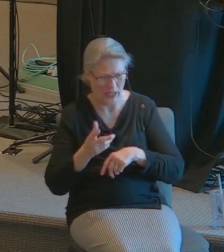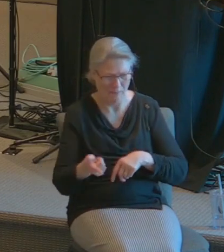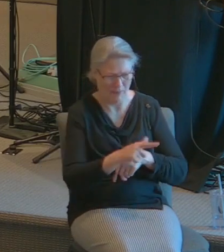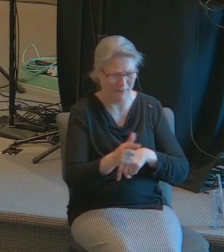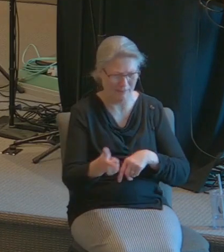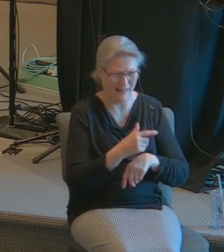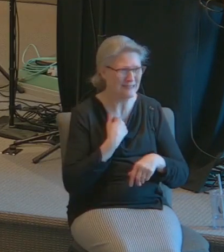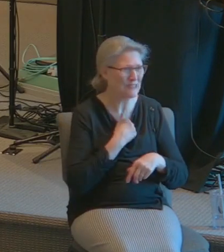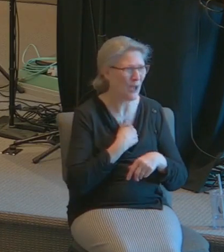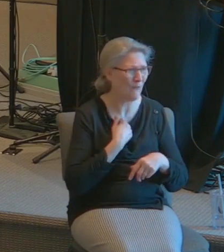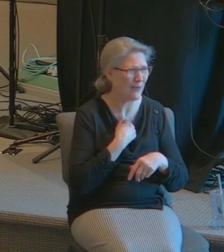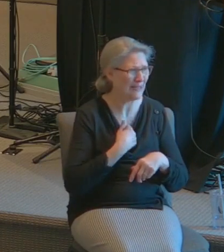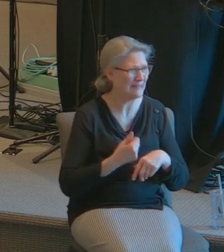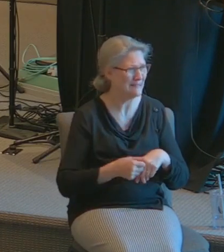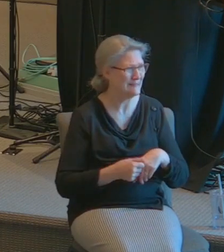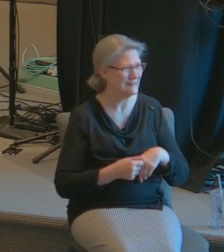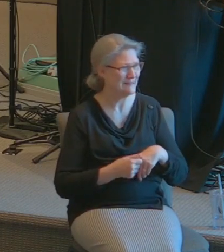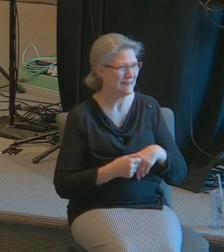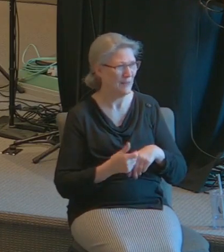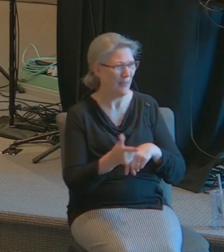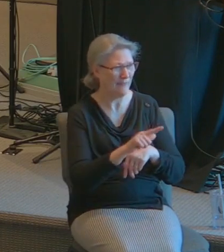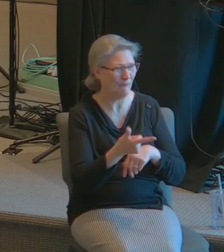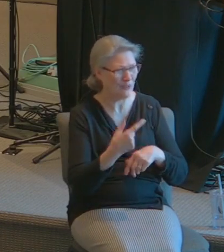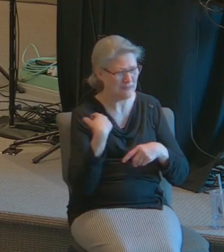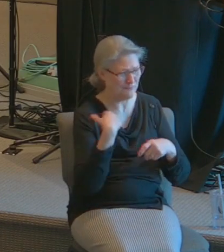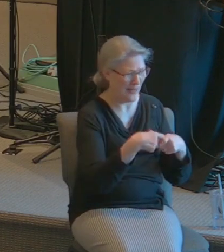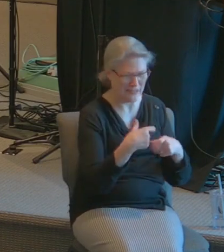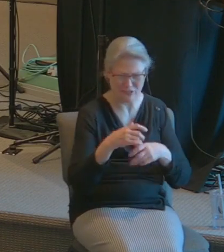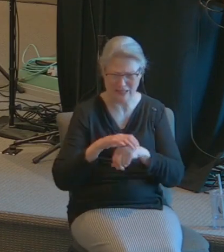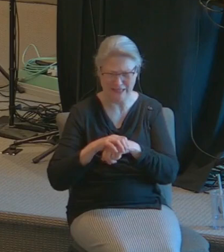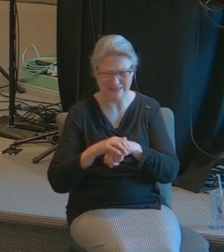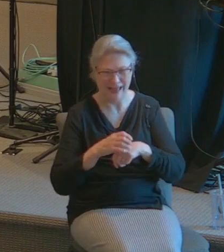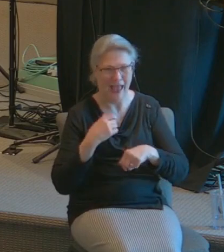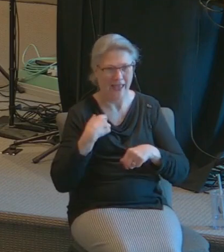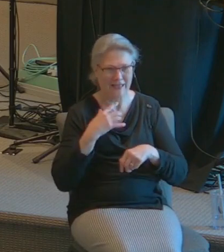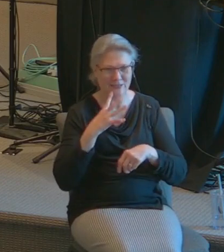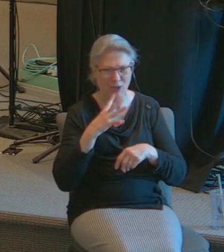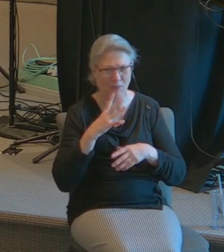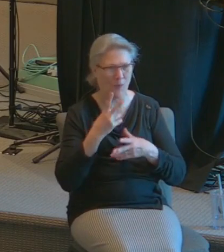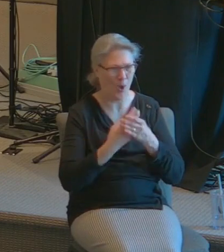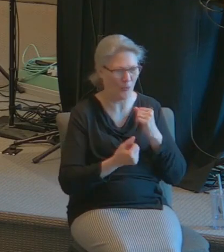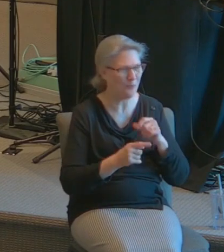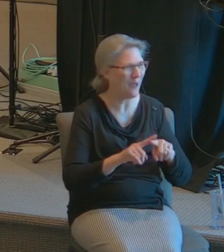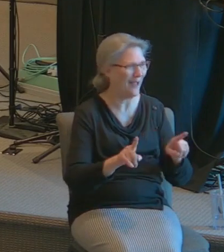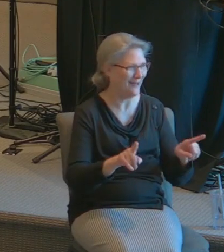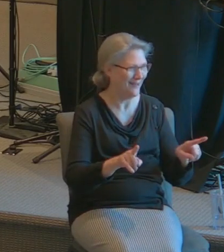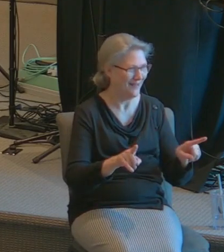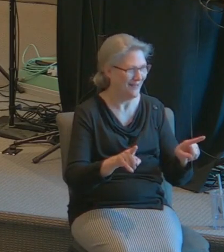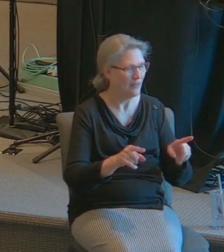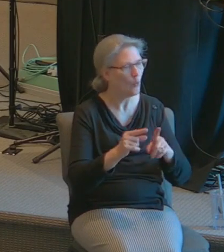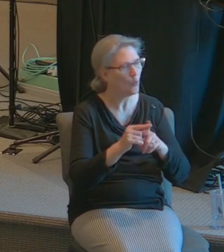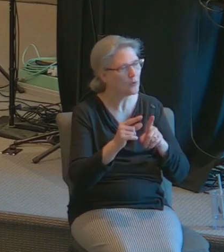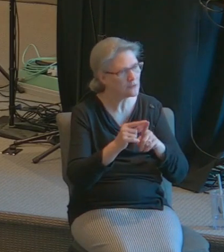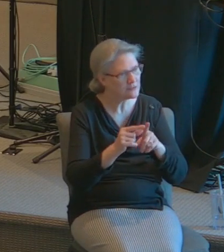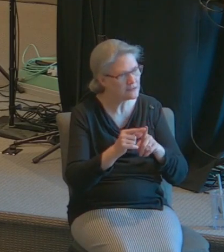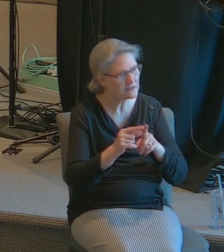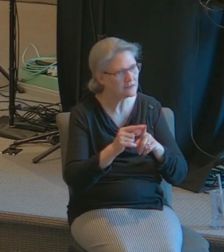or even both. But the words that I'm going to speak